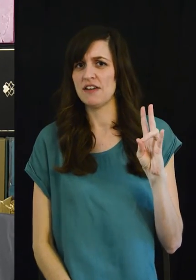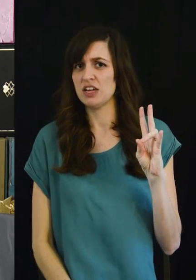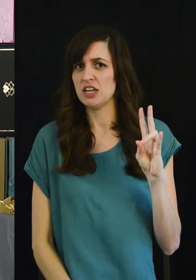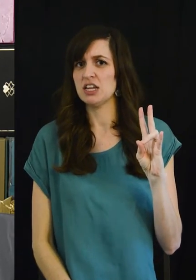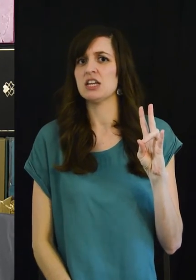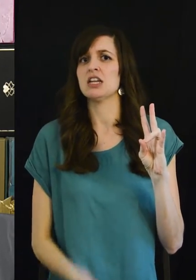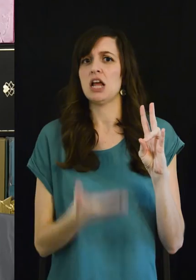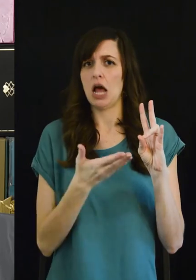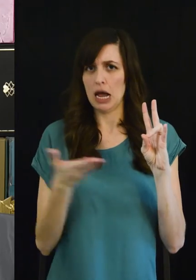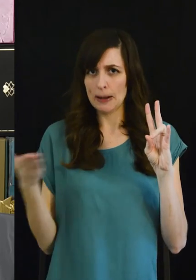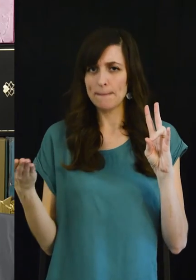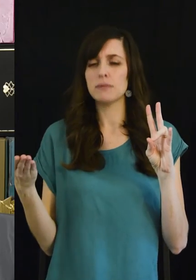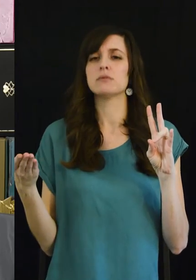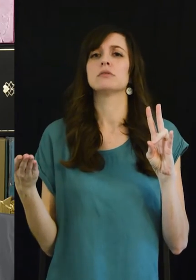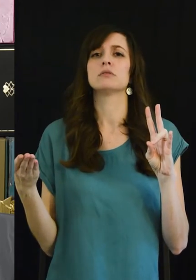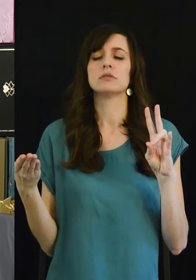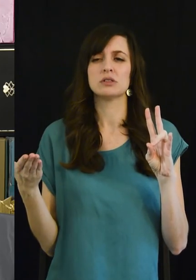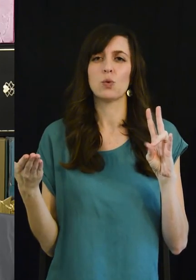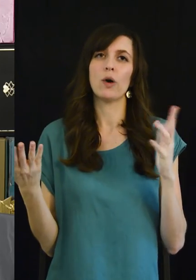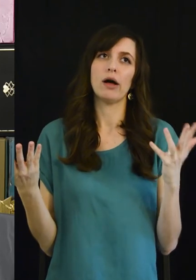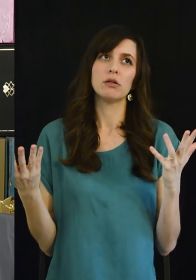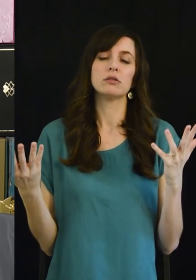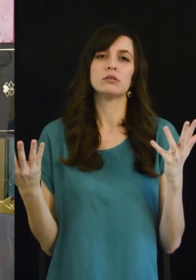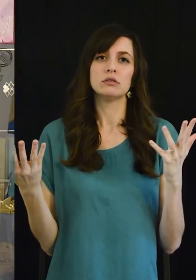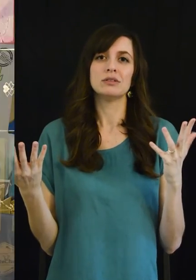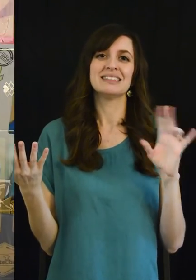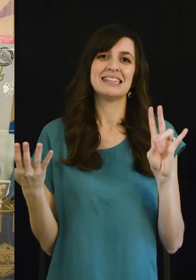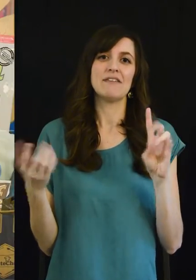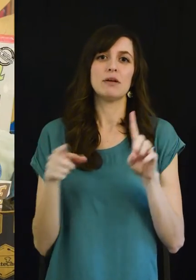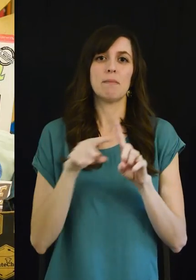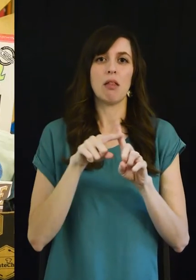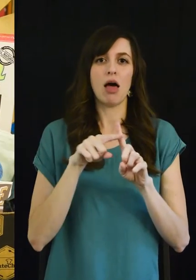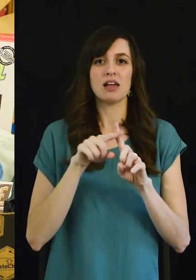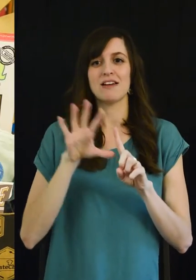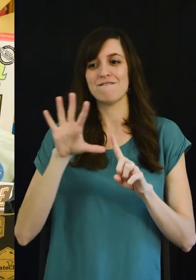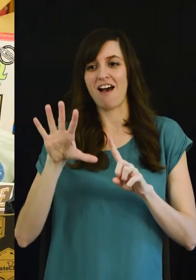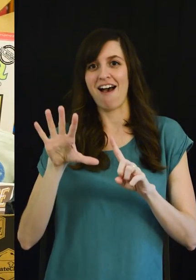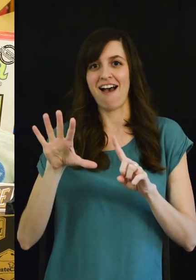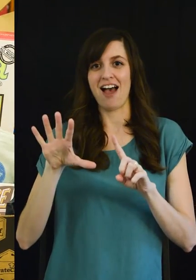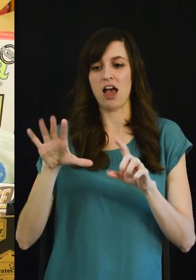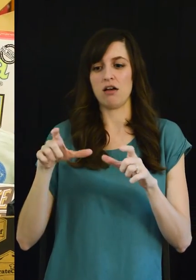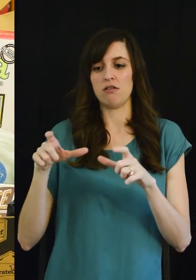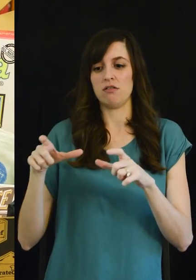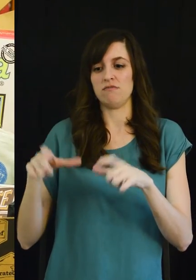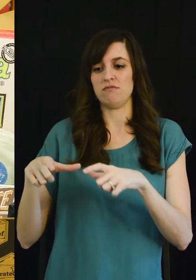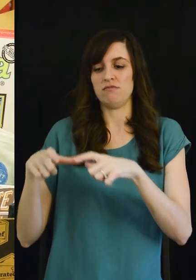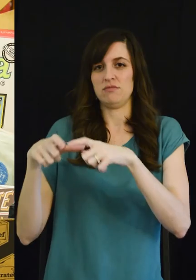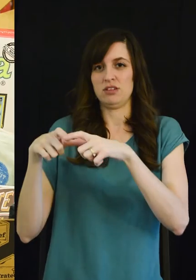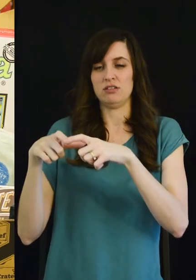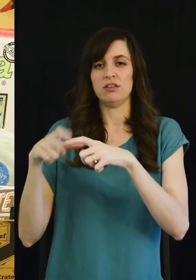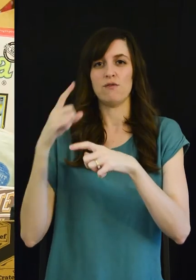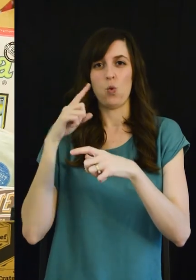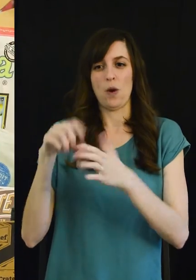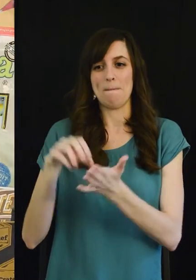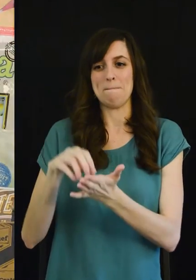five six seven items at well I mean yes seven but there's this is a set of five on the biscuit cutter so